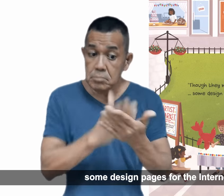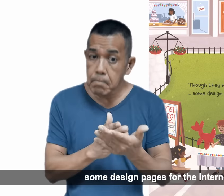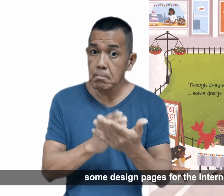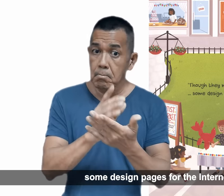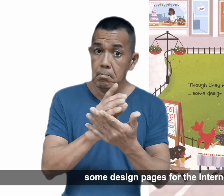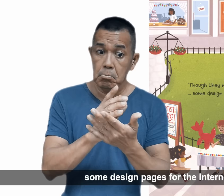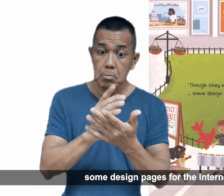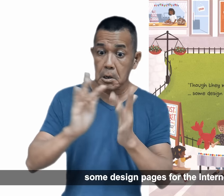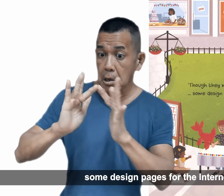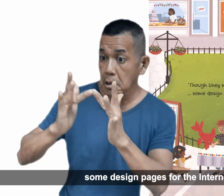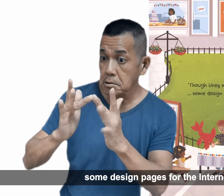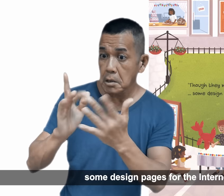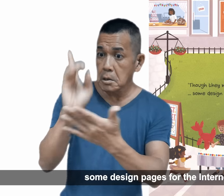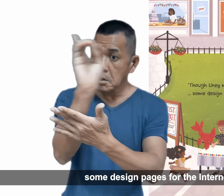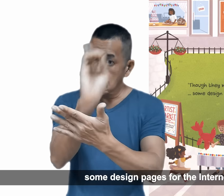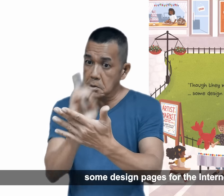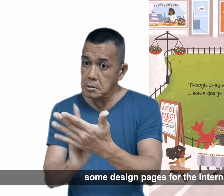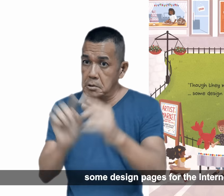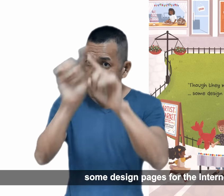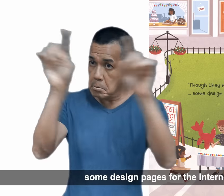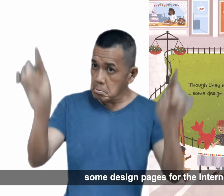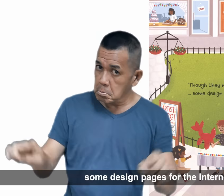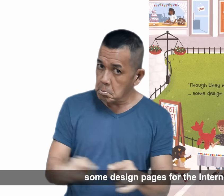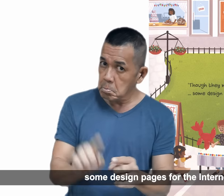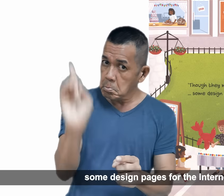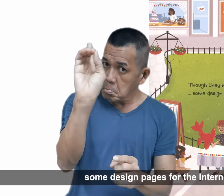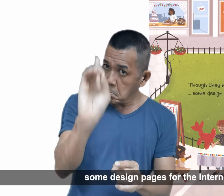pages for the internet.